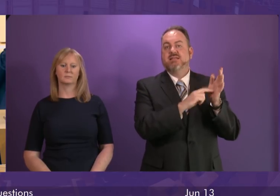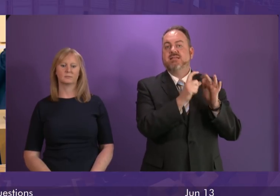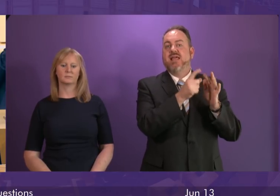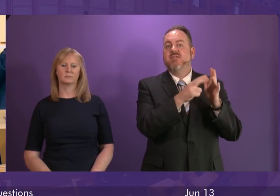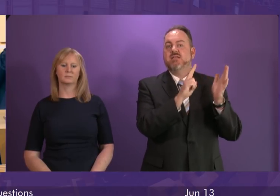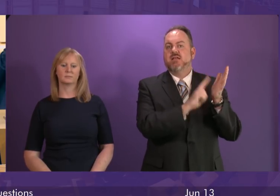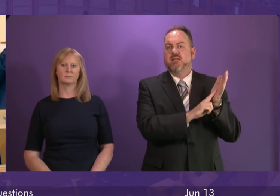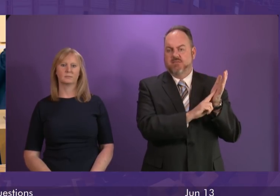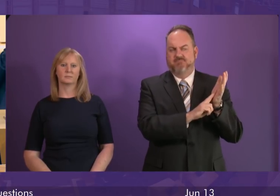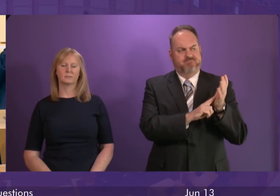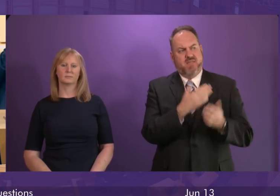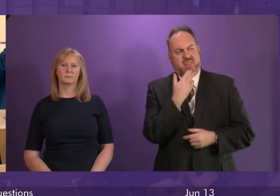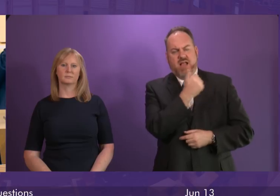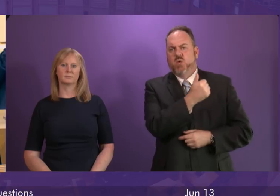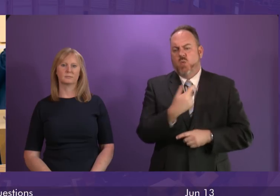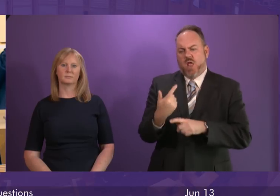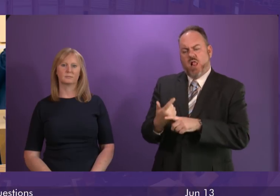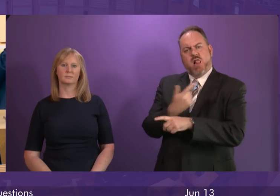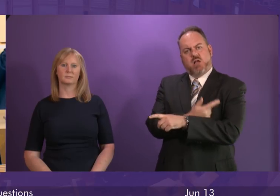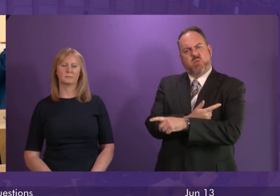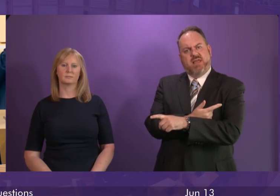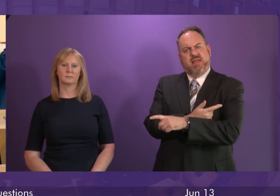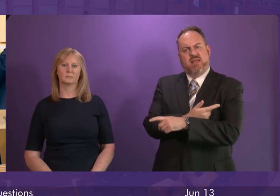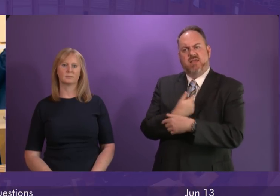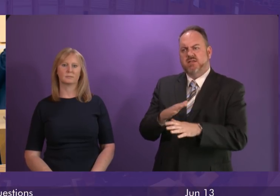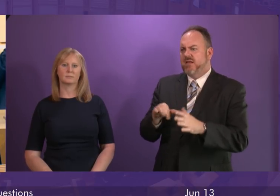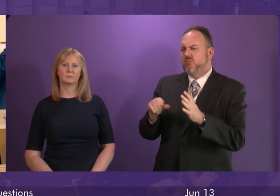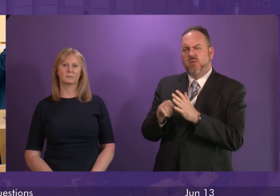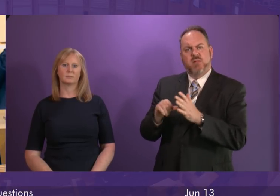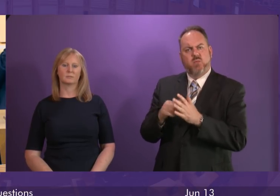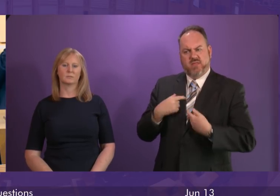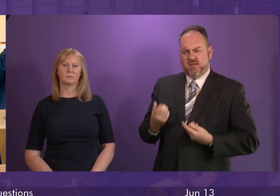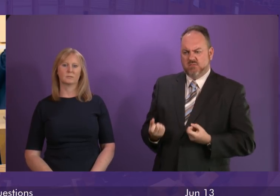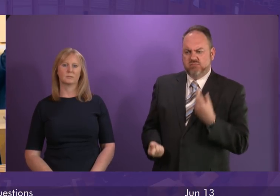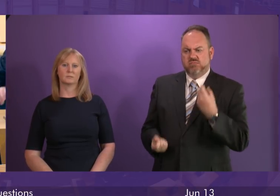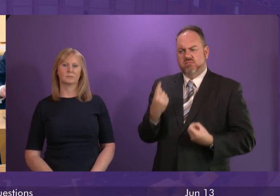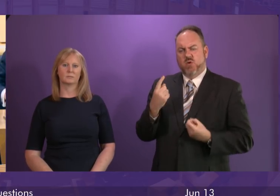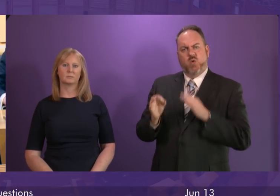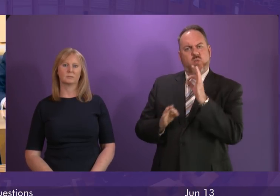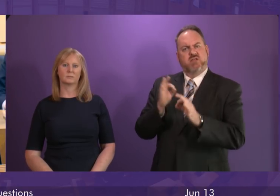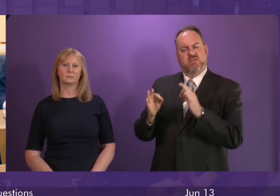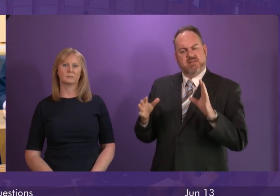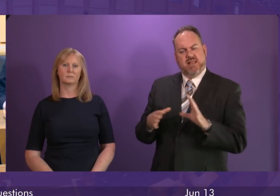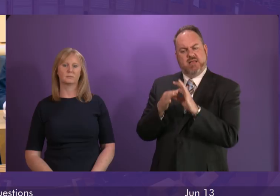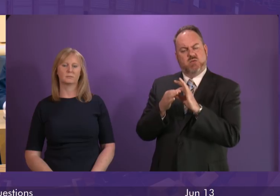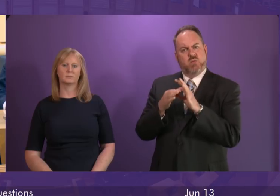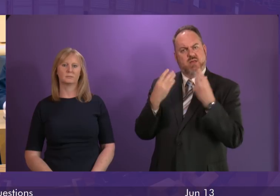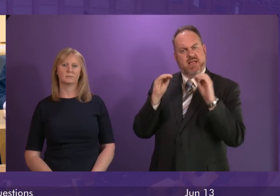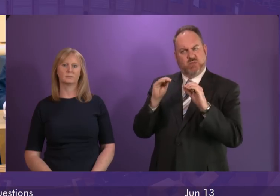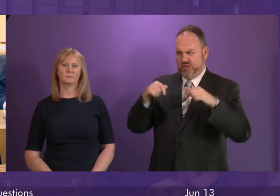Last week, the Education Secretary took issue with us raising questions about Scottish education in the Chamber. So I'd like to return to the matter.